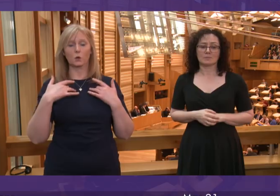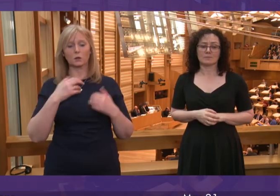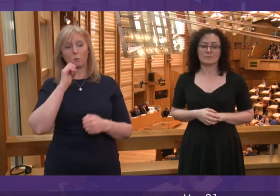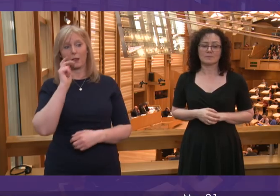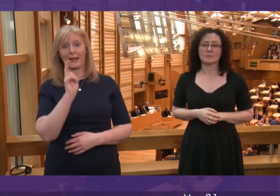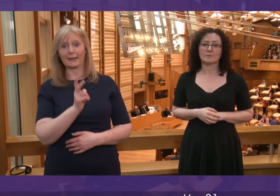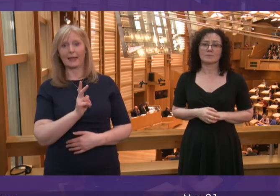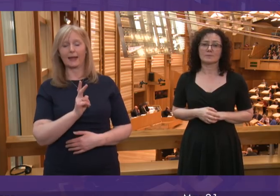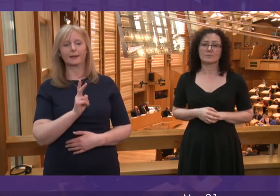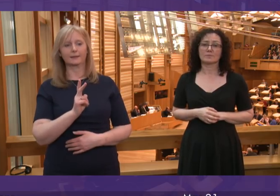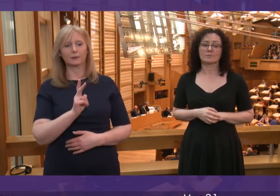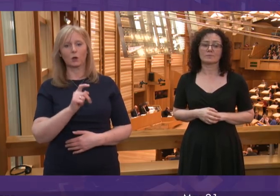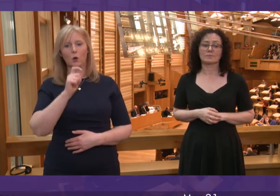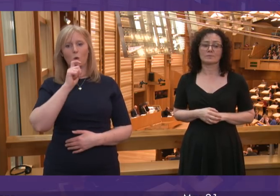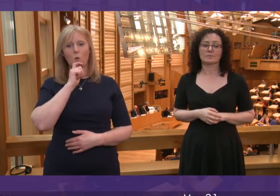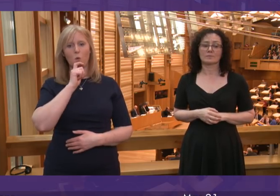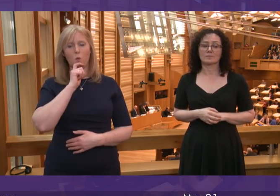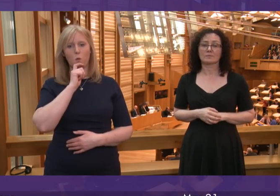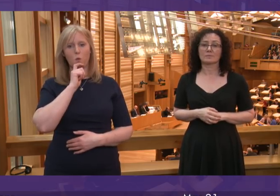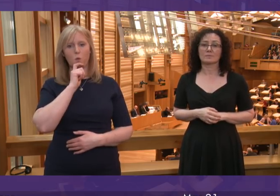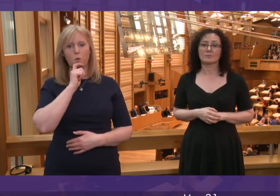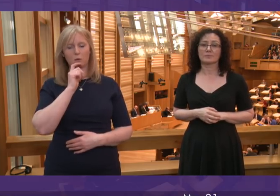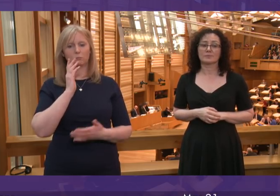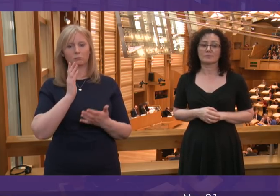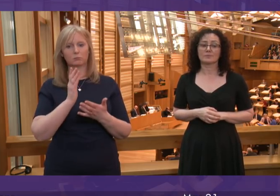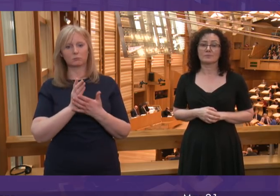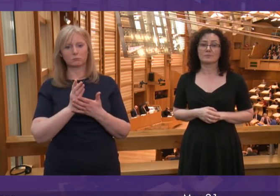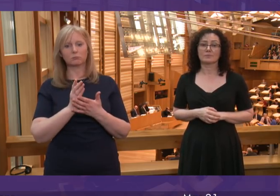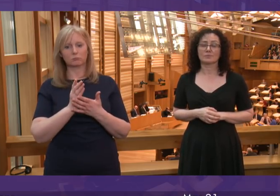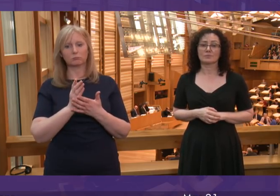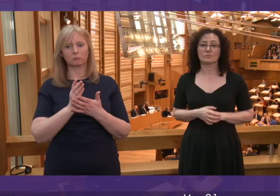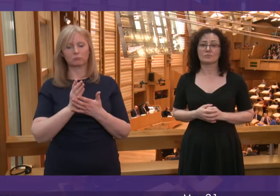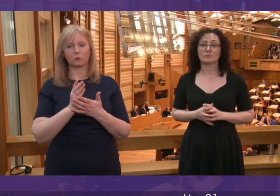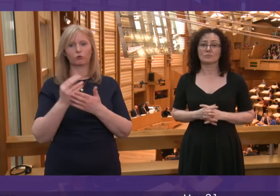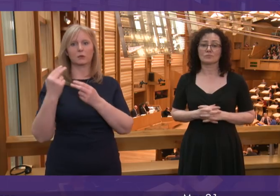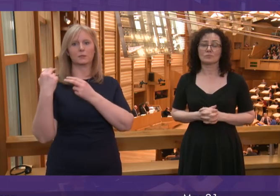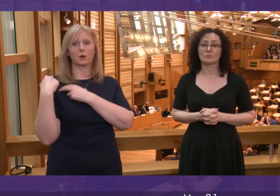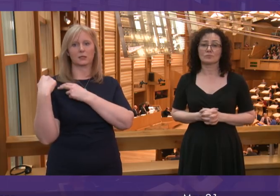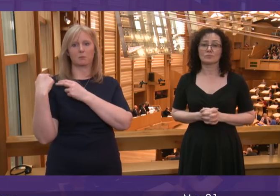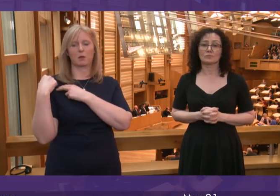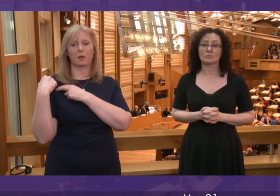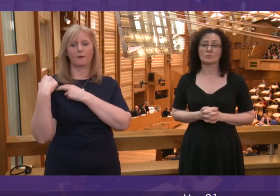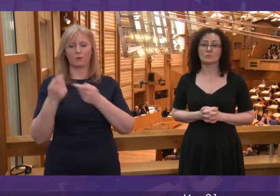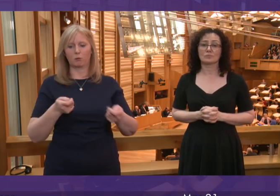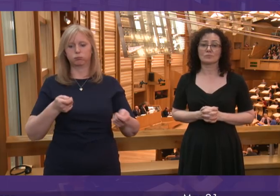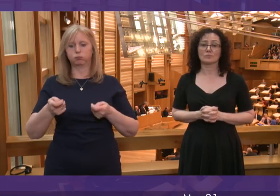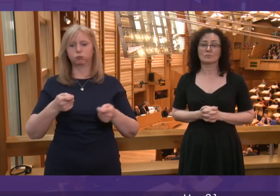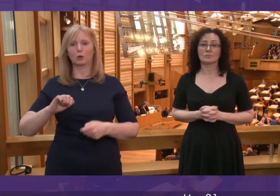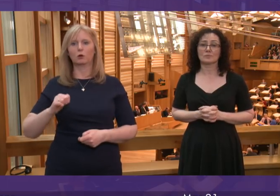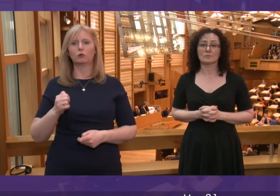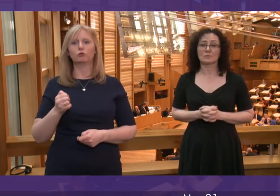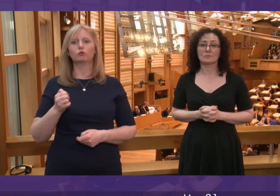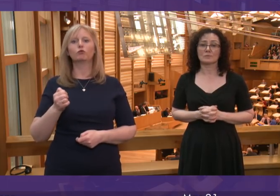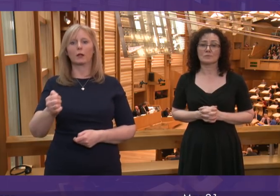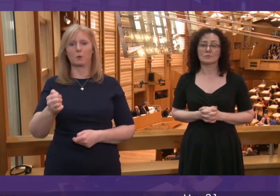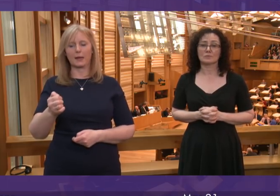who are charged with and also remunerated with the responsibility of running our railways are the ones that have to